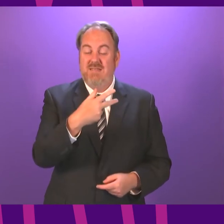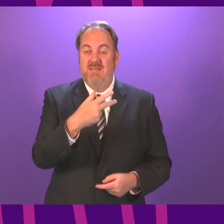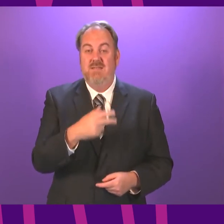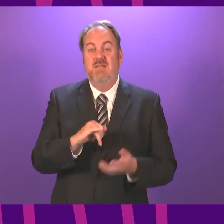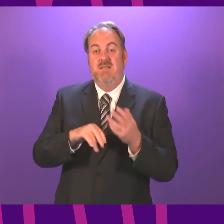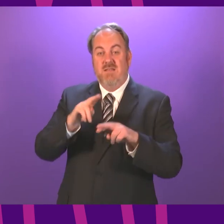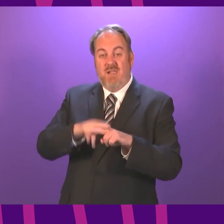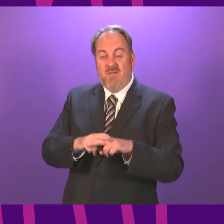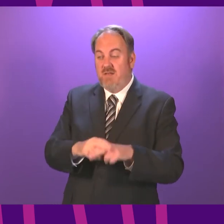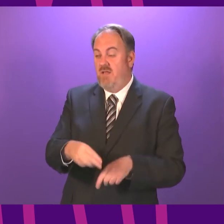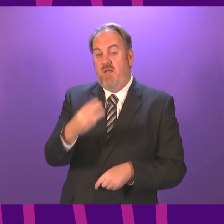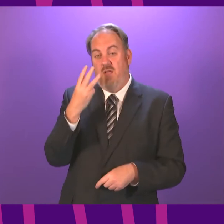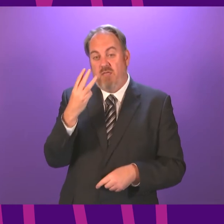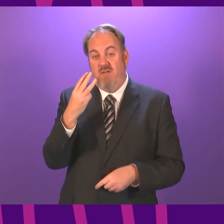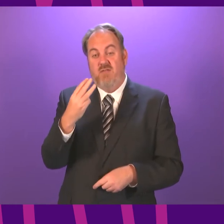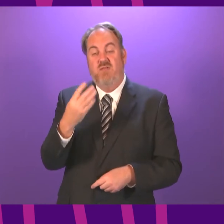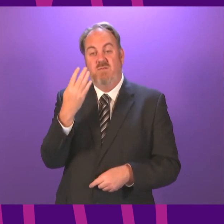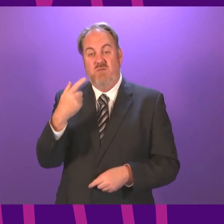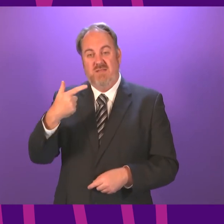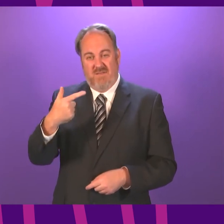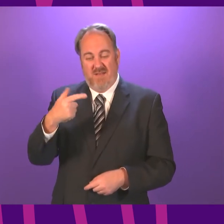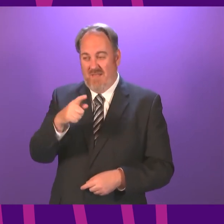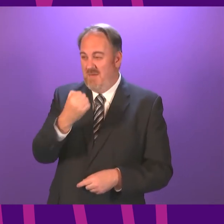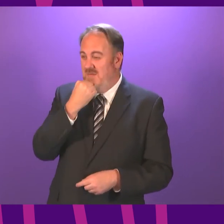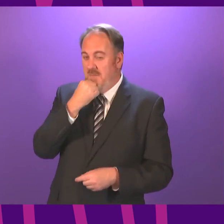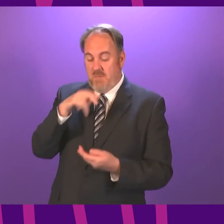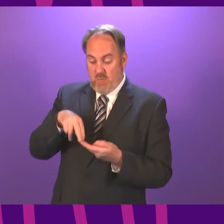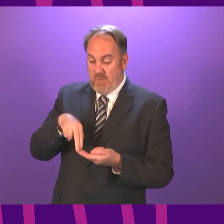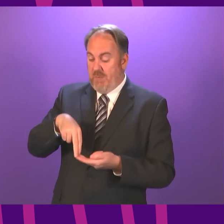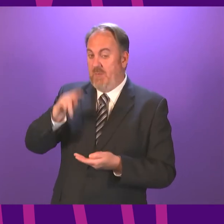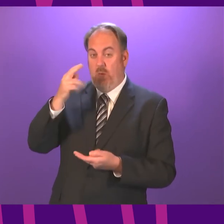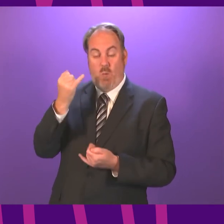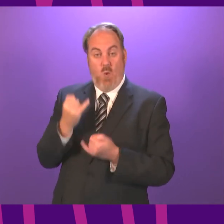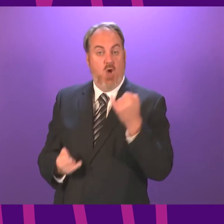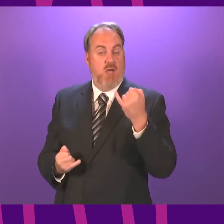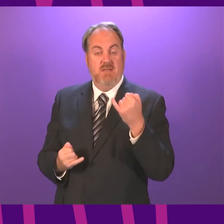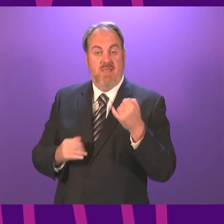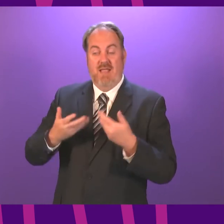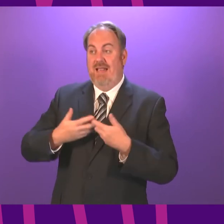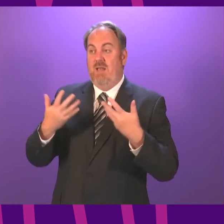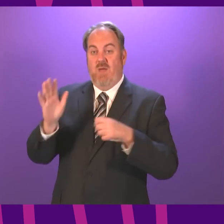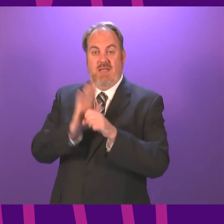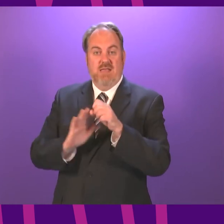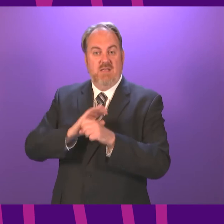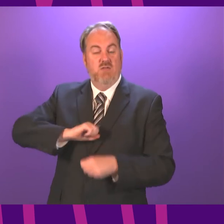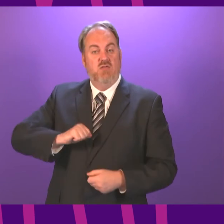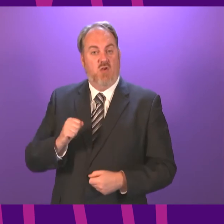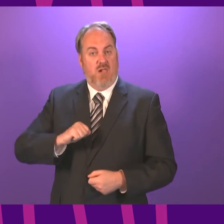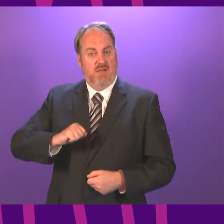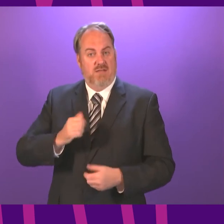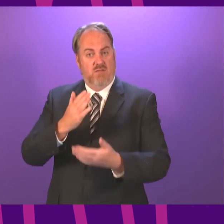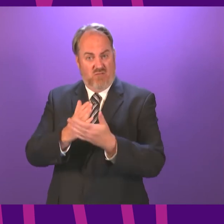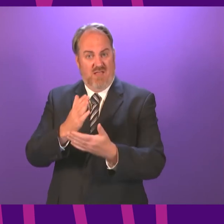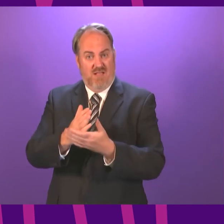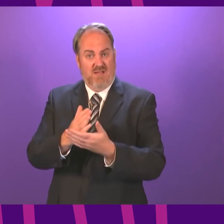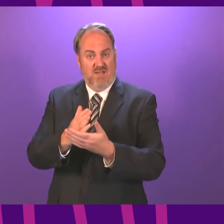337, in excess of any case rates within Scotland and well above the Scottish average. So